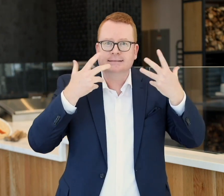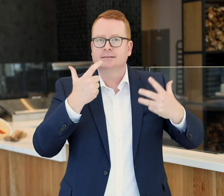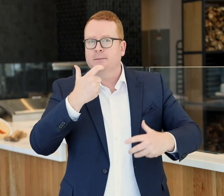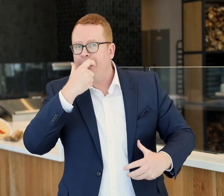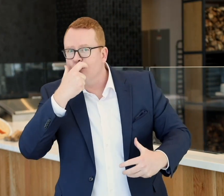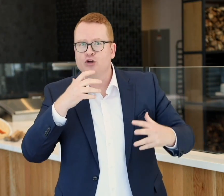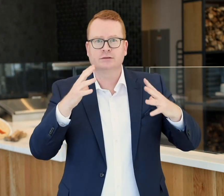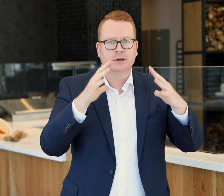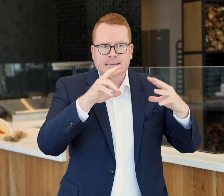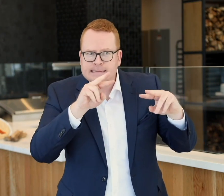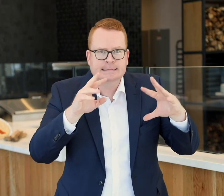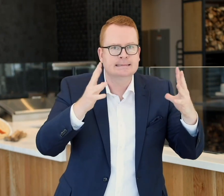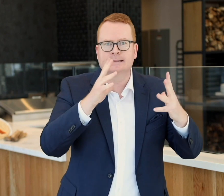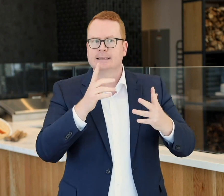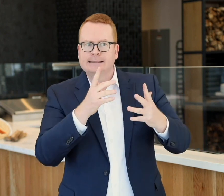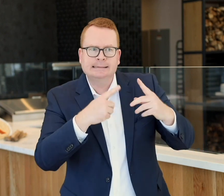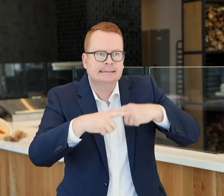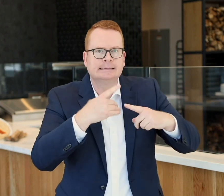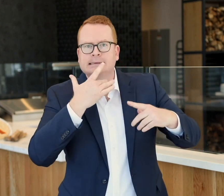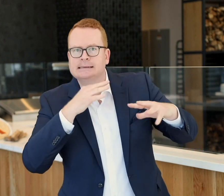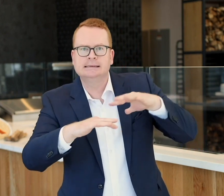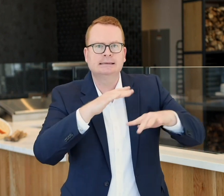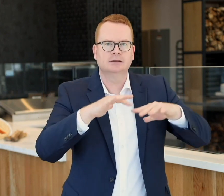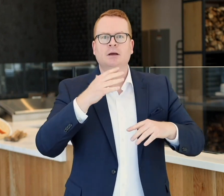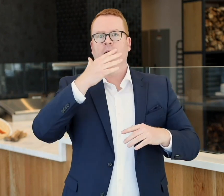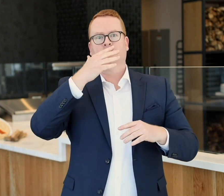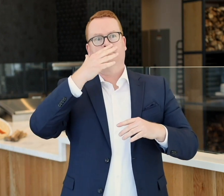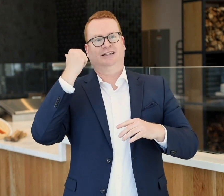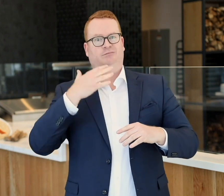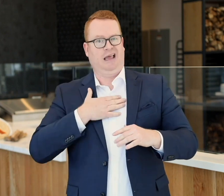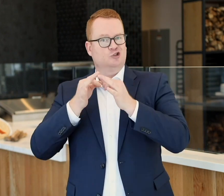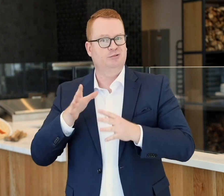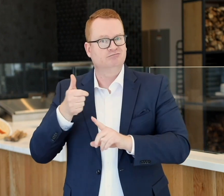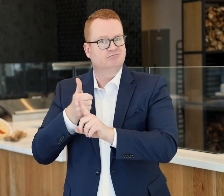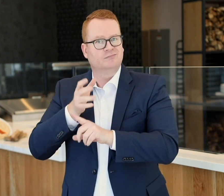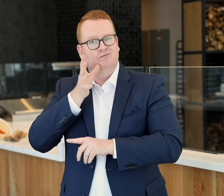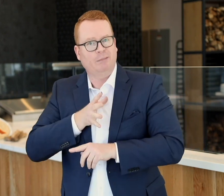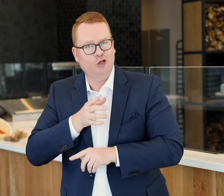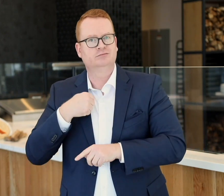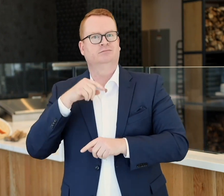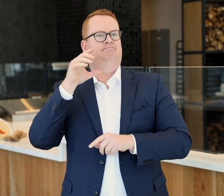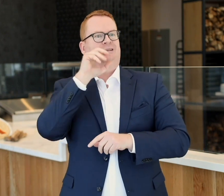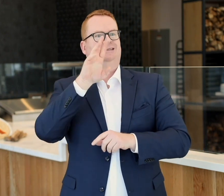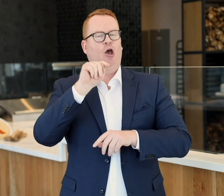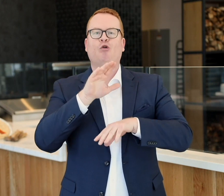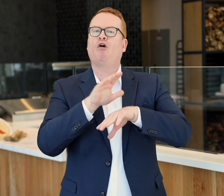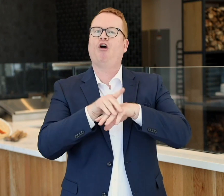and mouth guards while trying to watch the interpreter up and down the sidelines. Because my interpreter was female, I missed